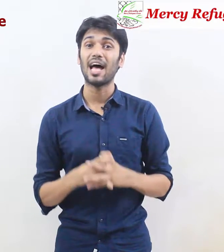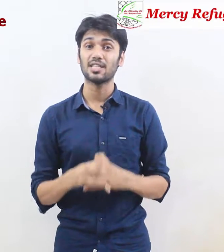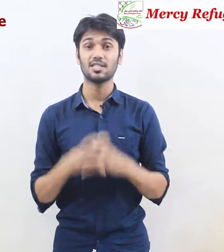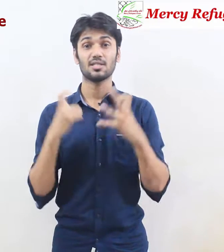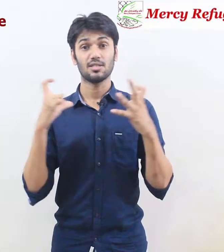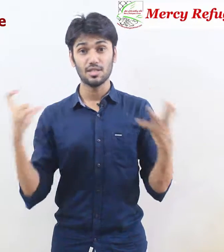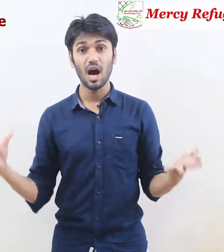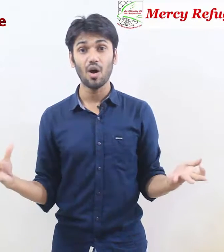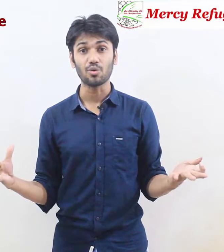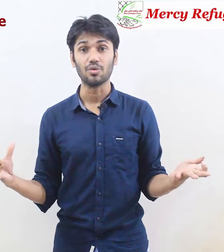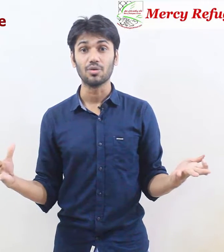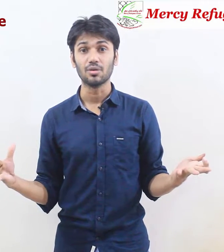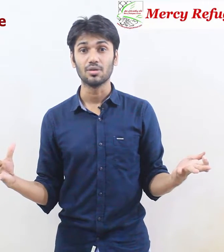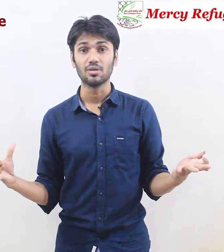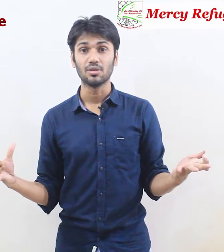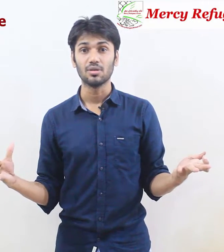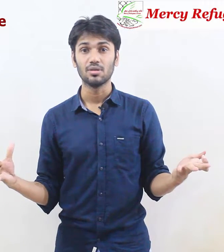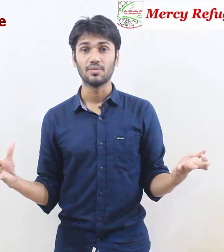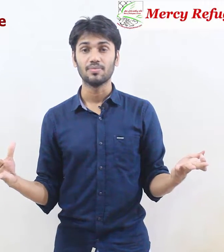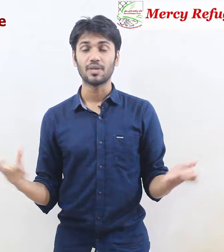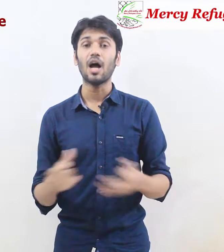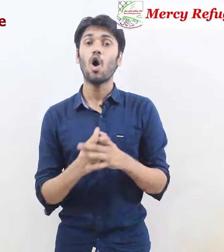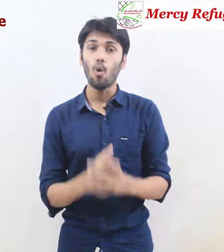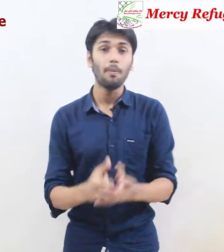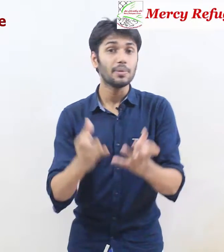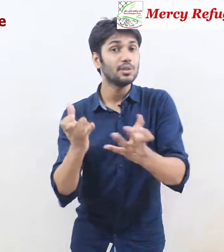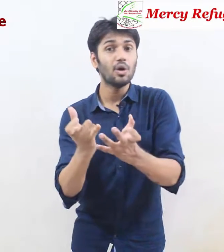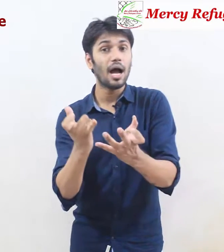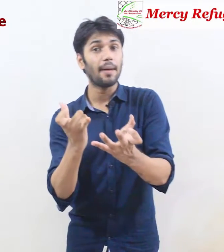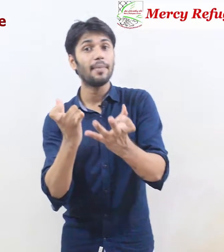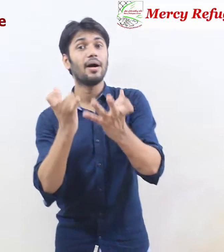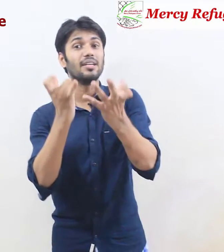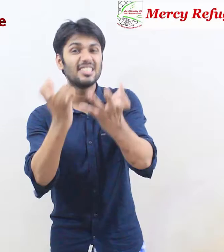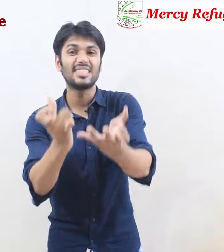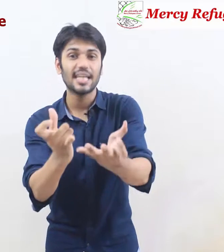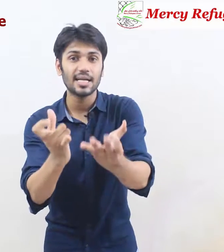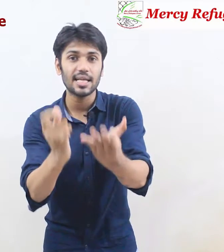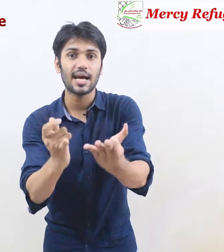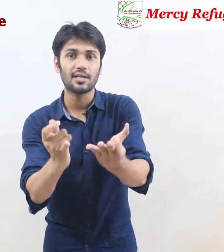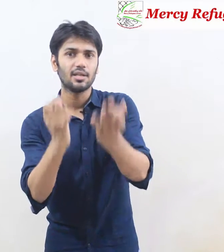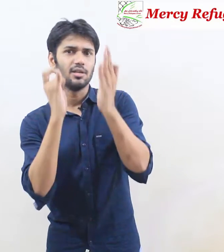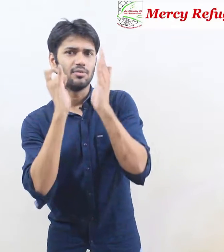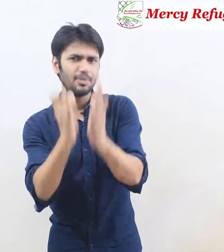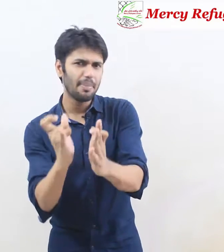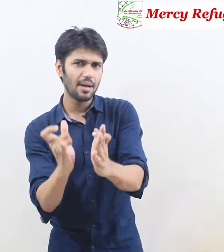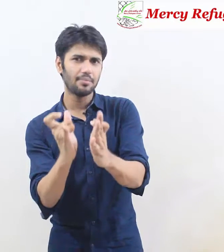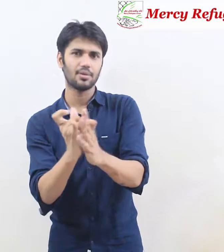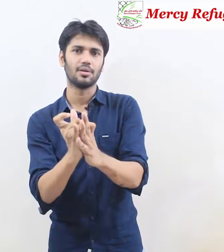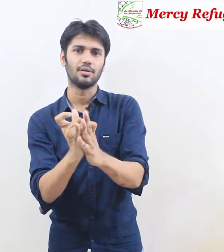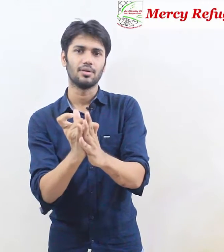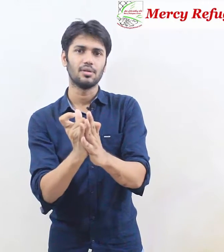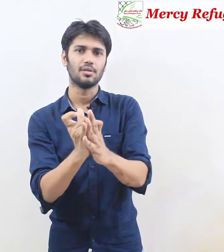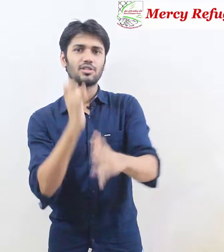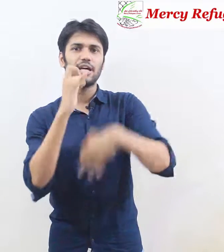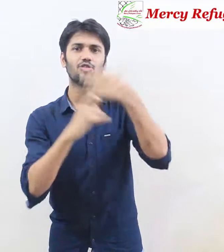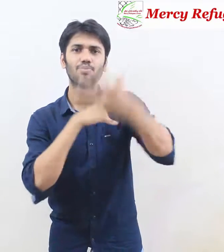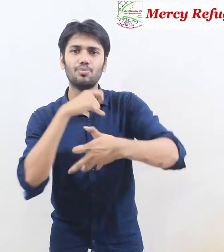as noun I hope you have understand that remember try to